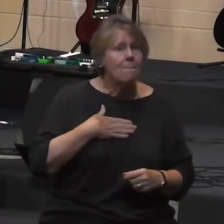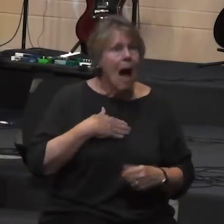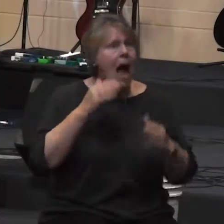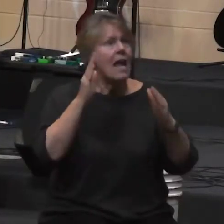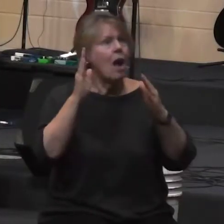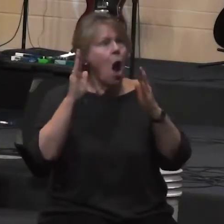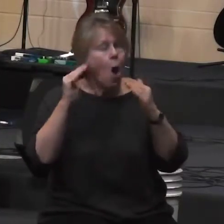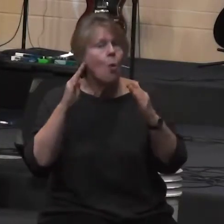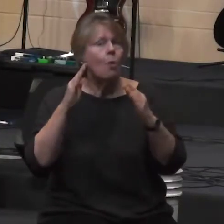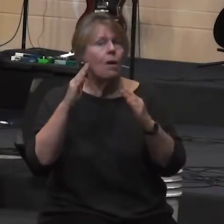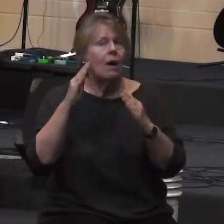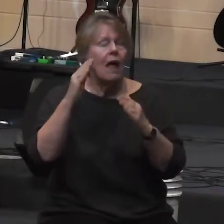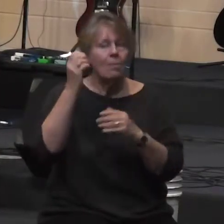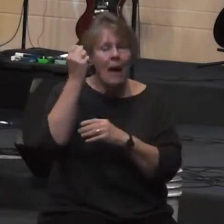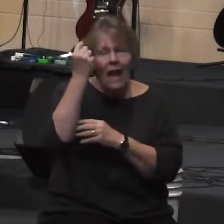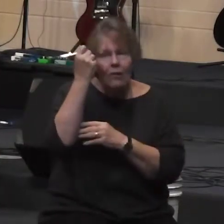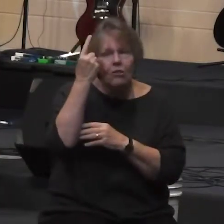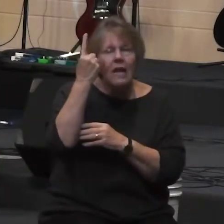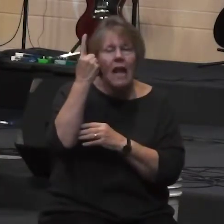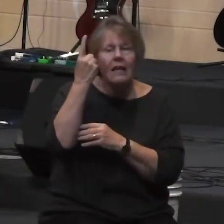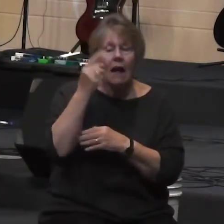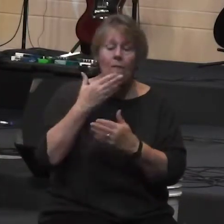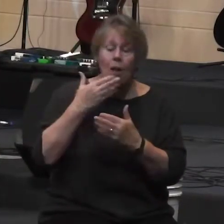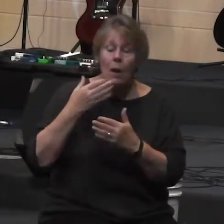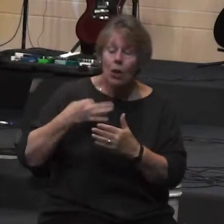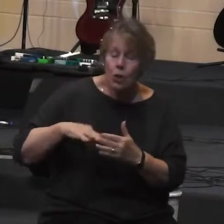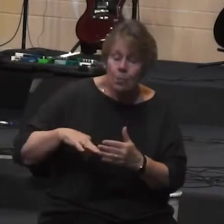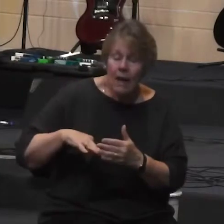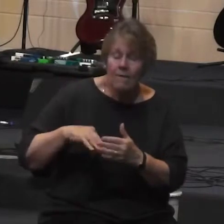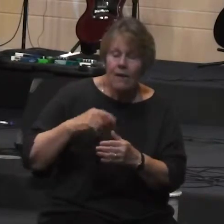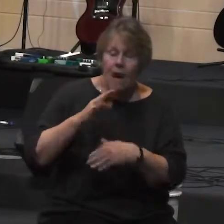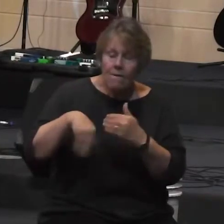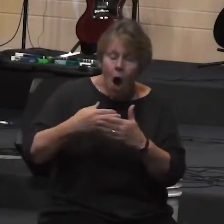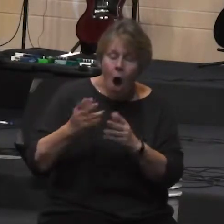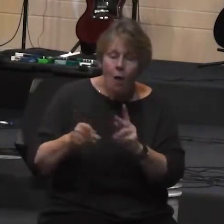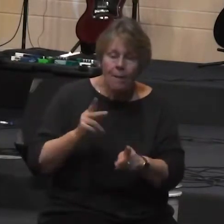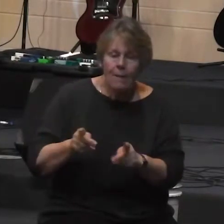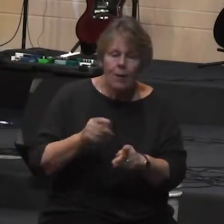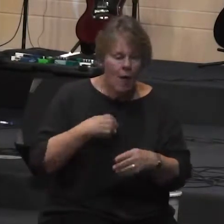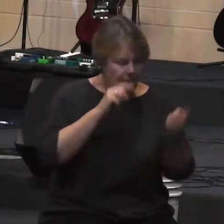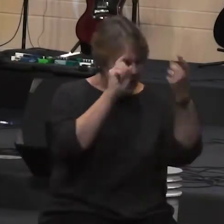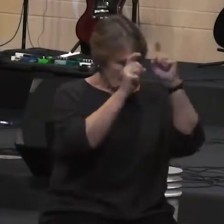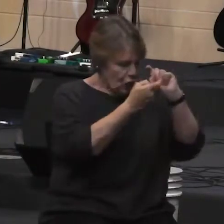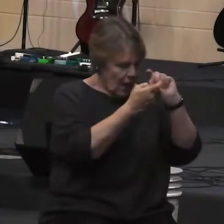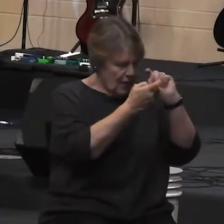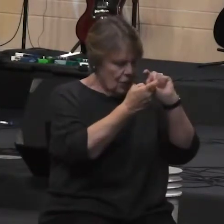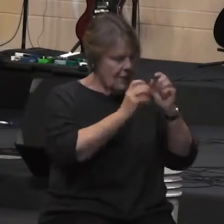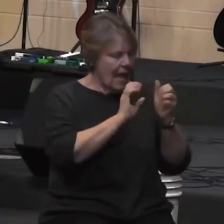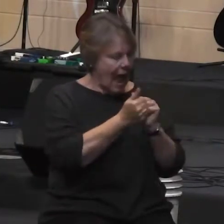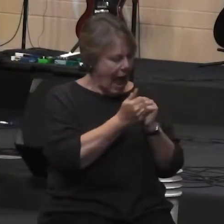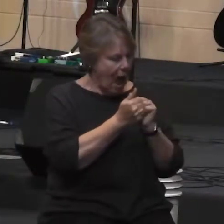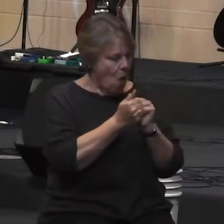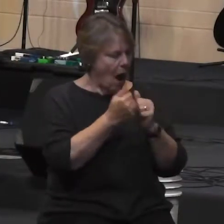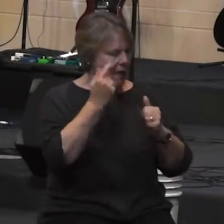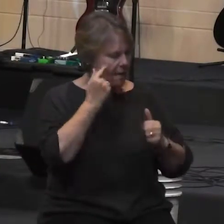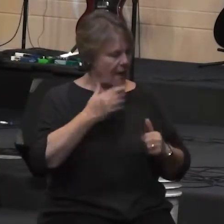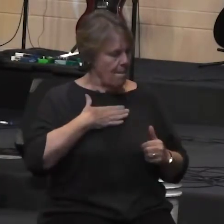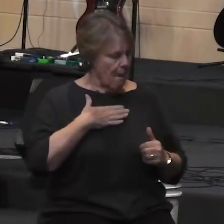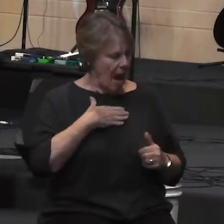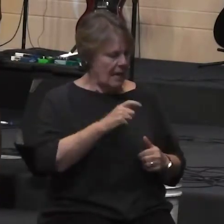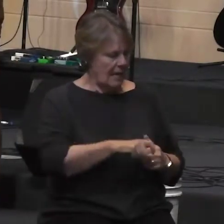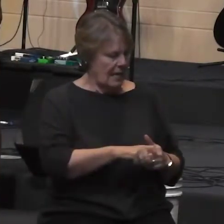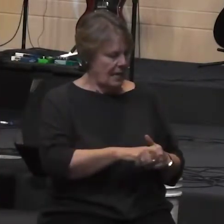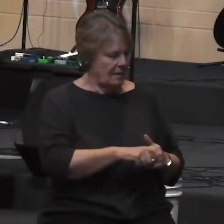changes how much I want for myself when I know for a fact that so many other people go without